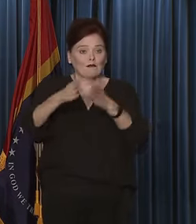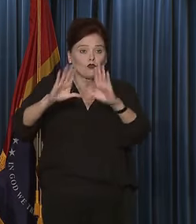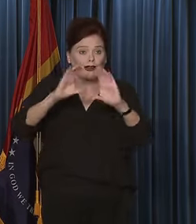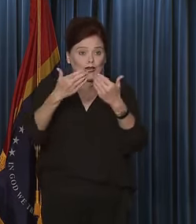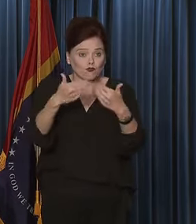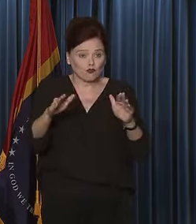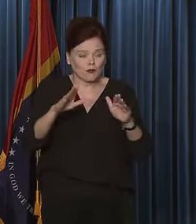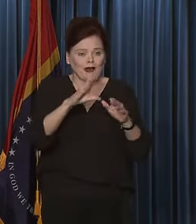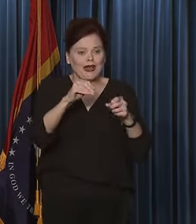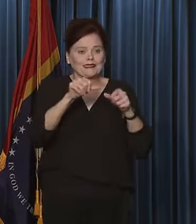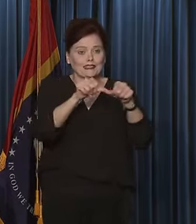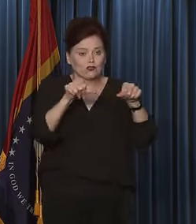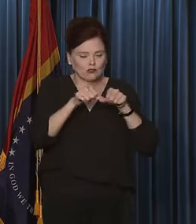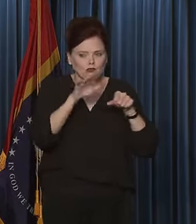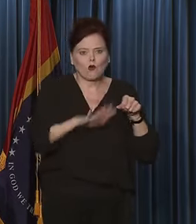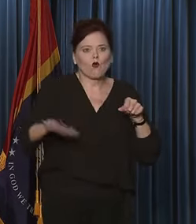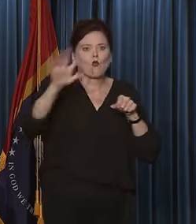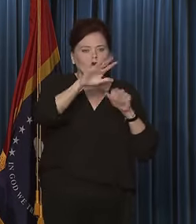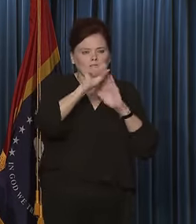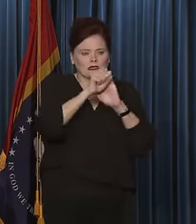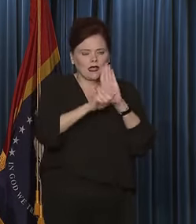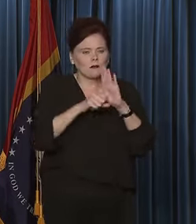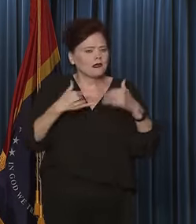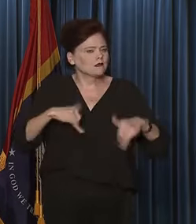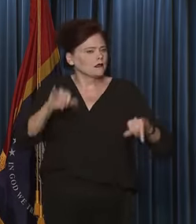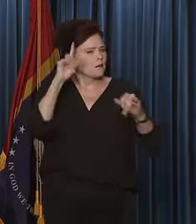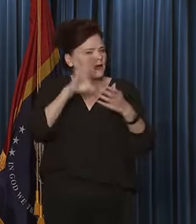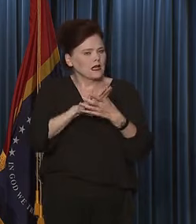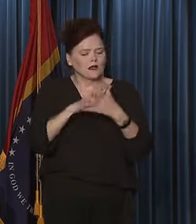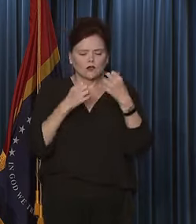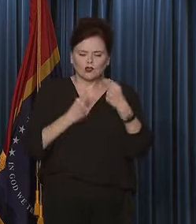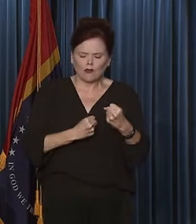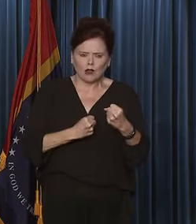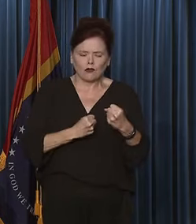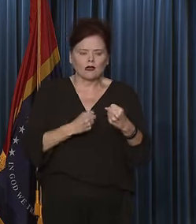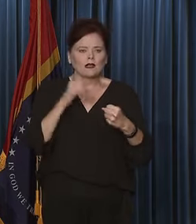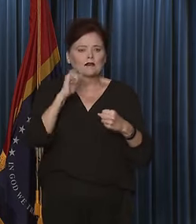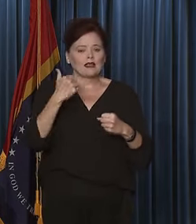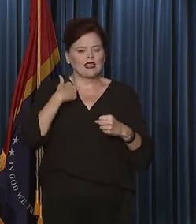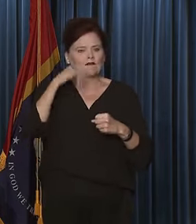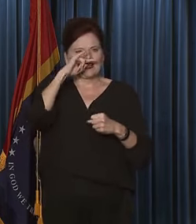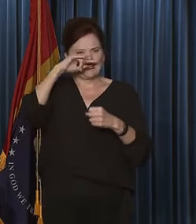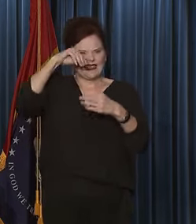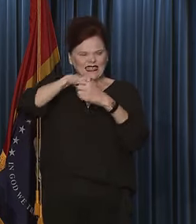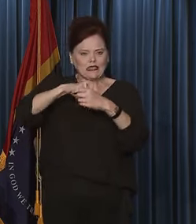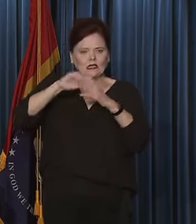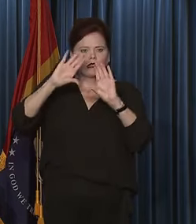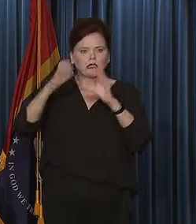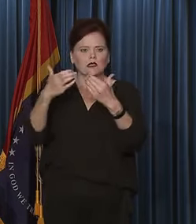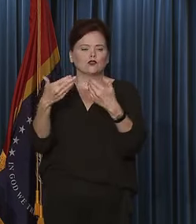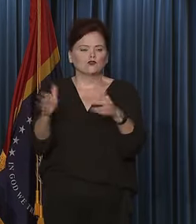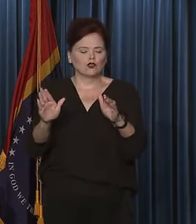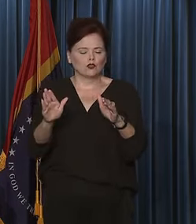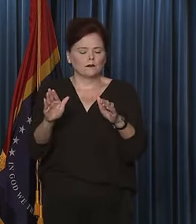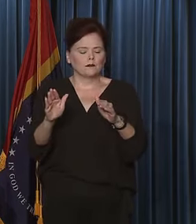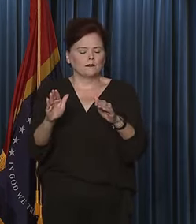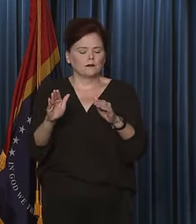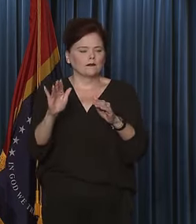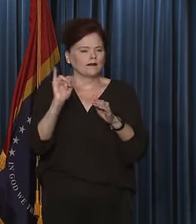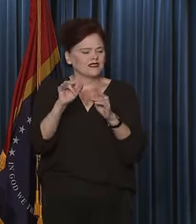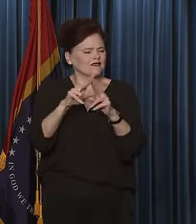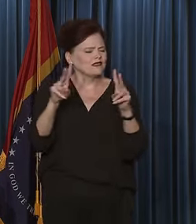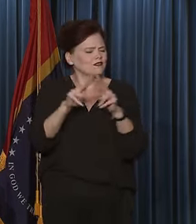districts throughout the state. But I still believe very strongly that having our kids in the classroom is